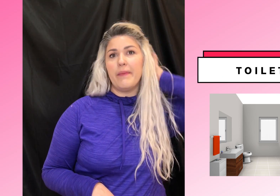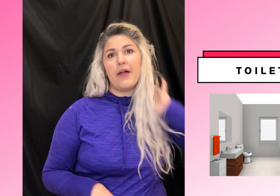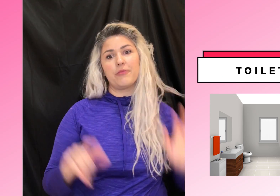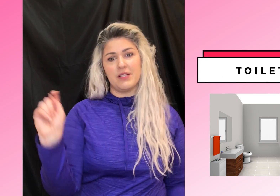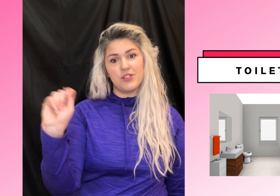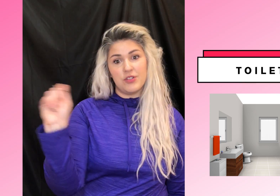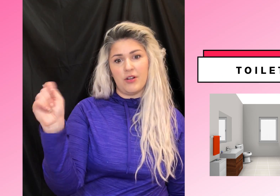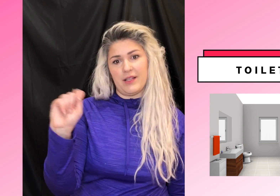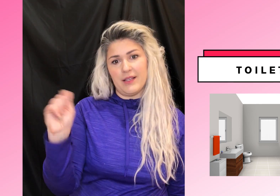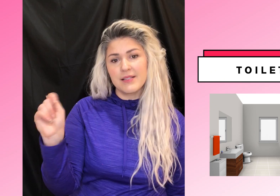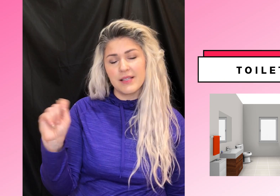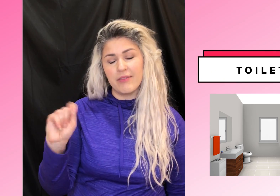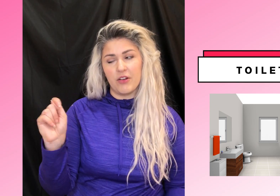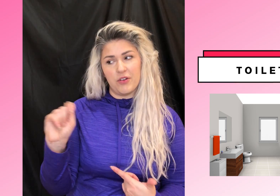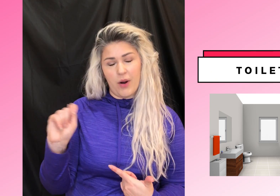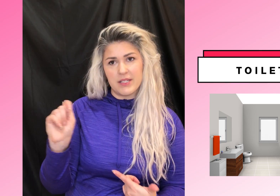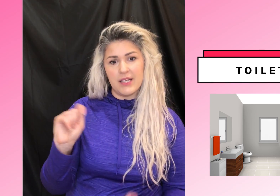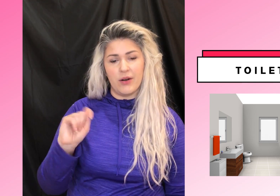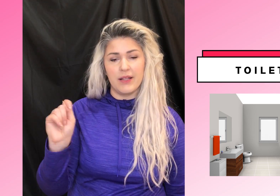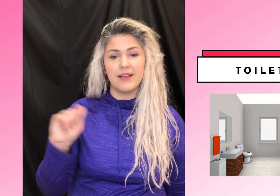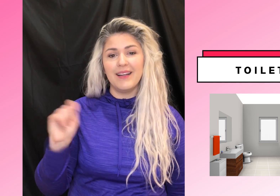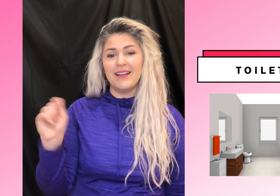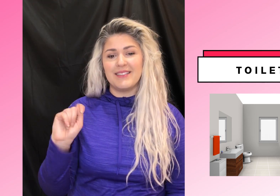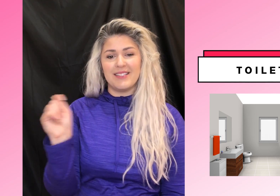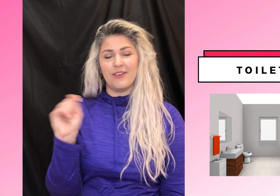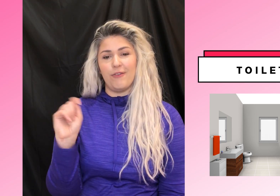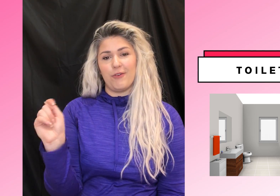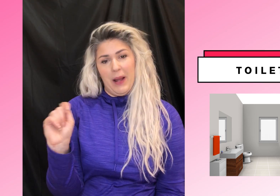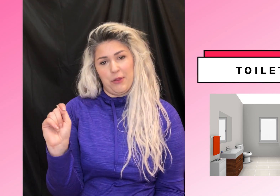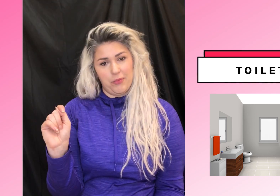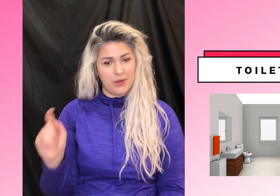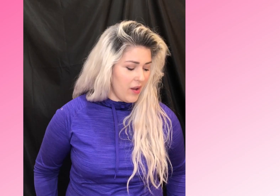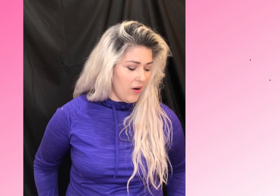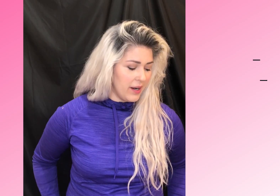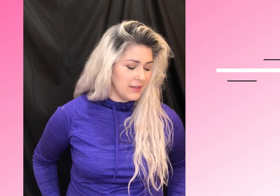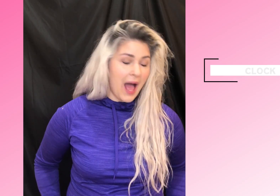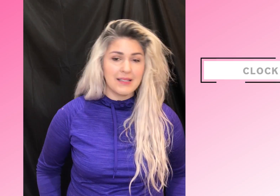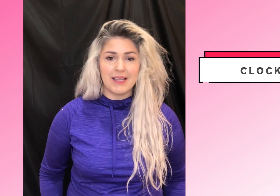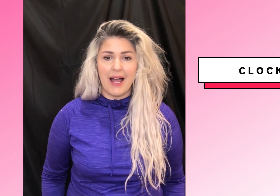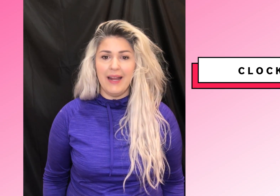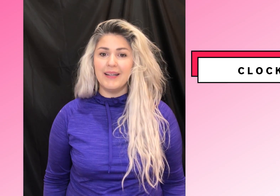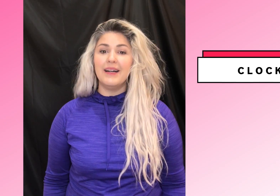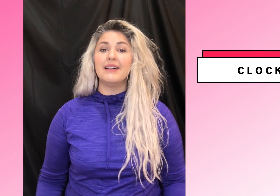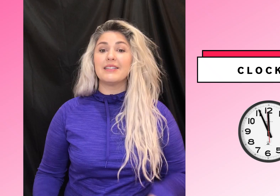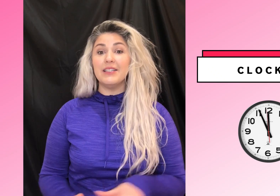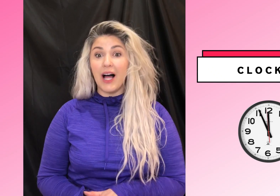the bathroom is, you just go like this, even though you are saying toilet, it's still for bathroom. All right. Last sign clock.